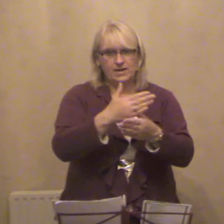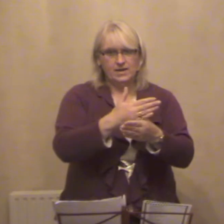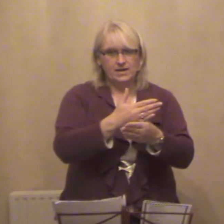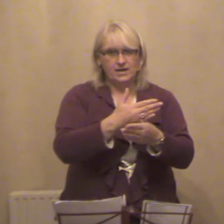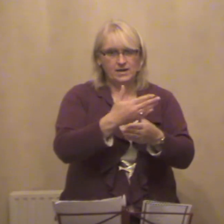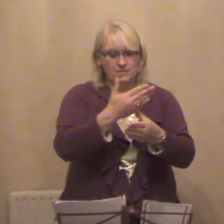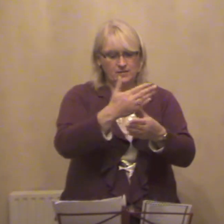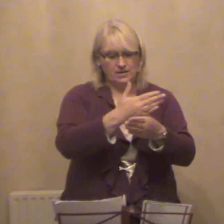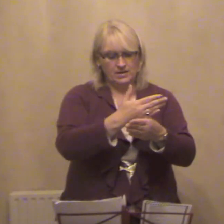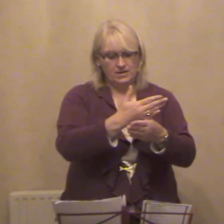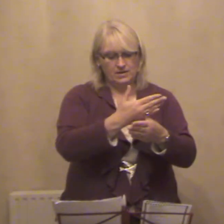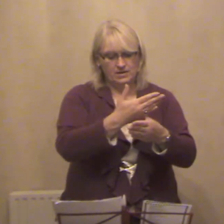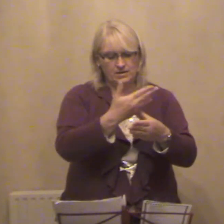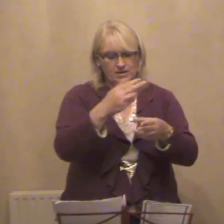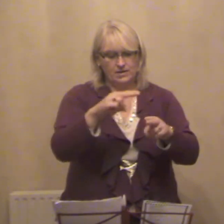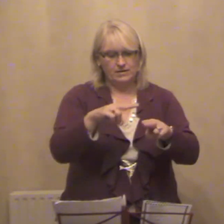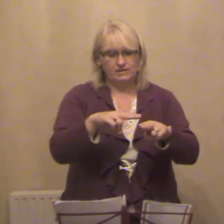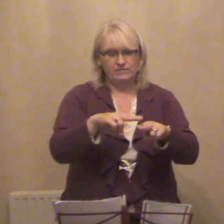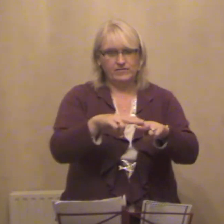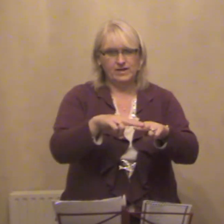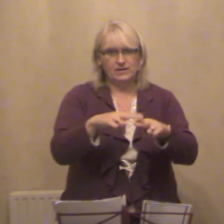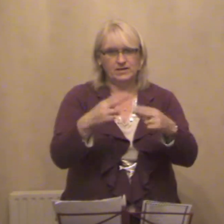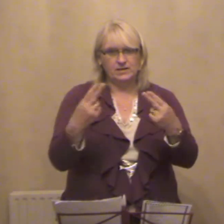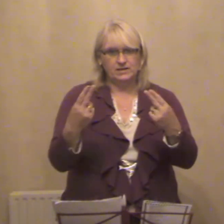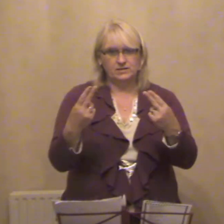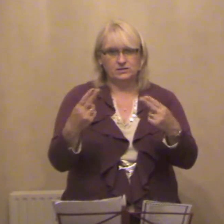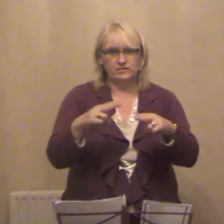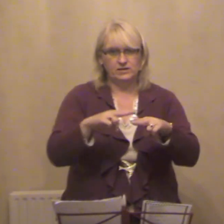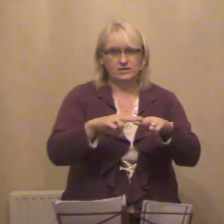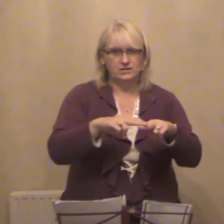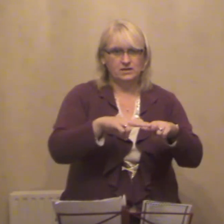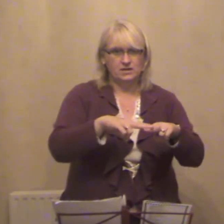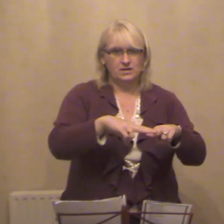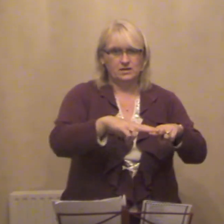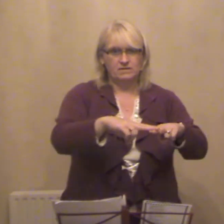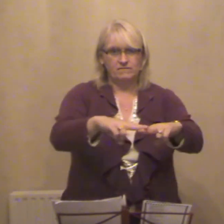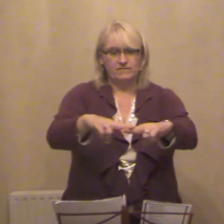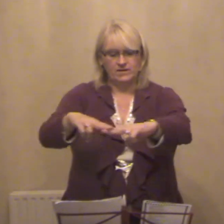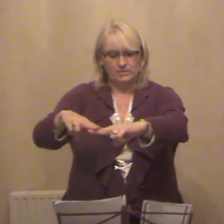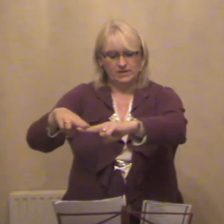happy family. Again, it's two fingers, family,